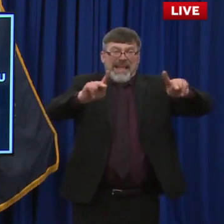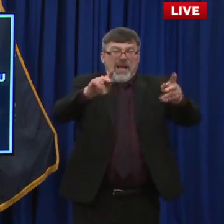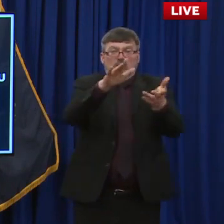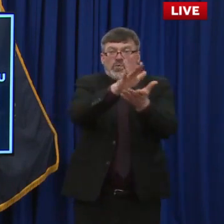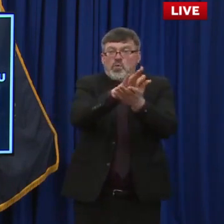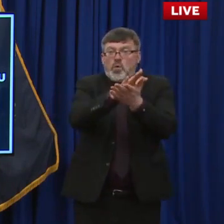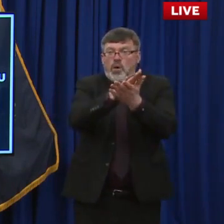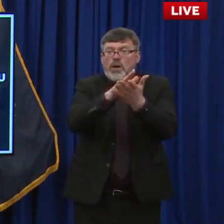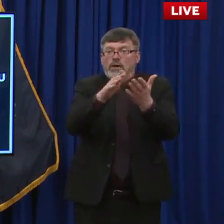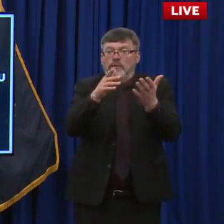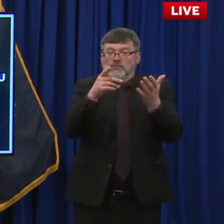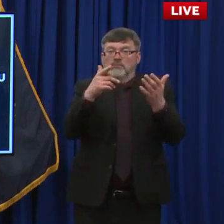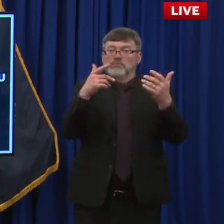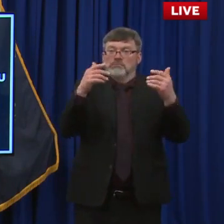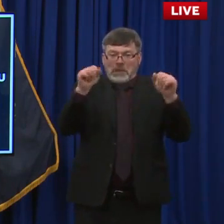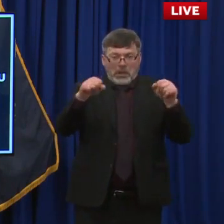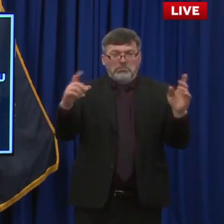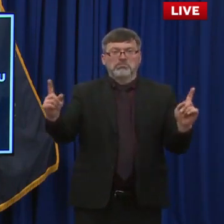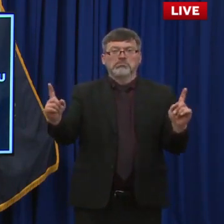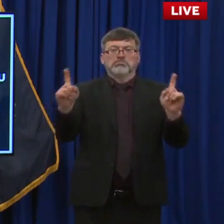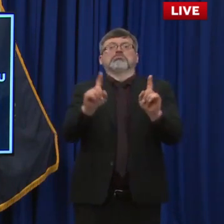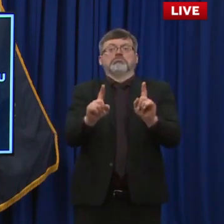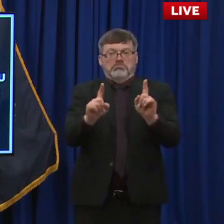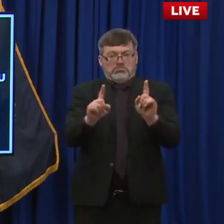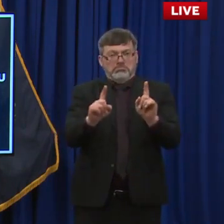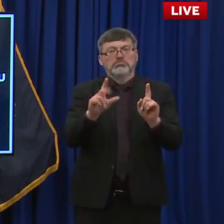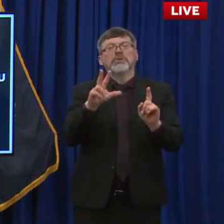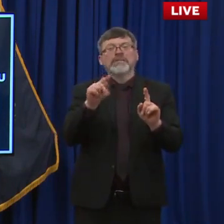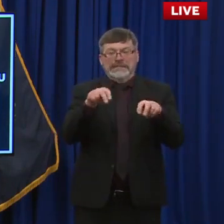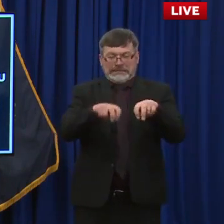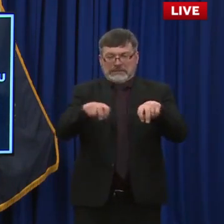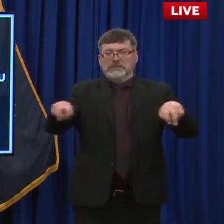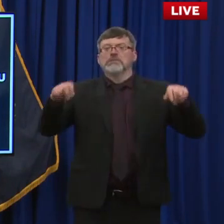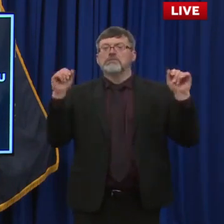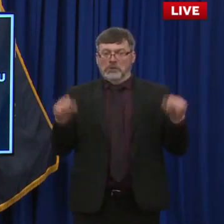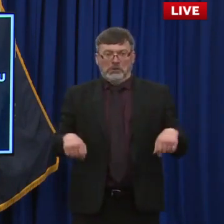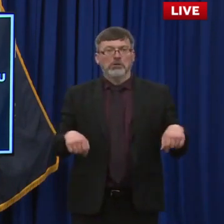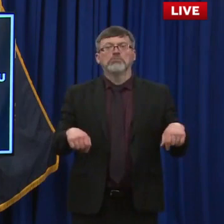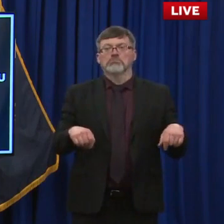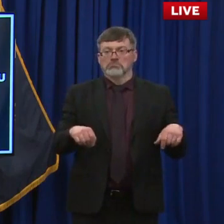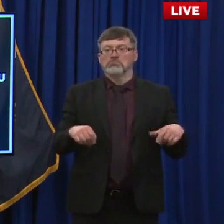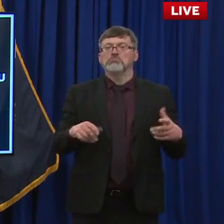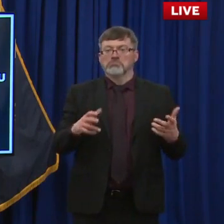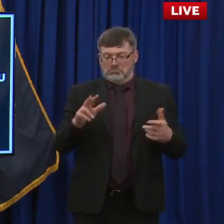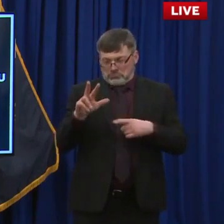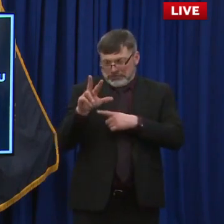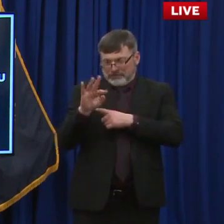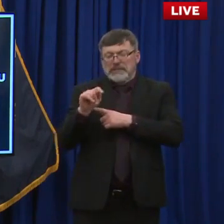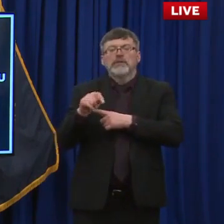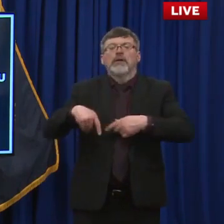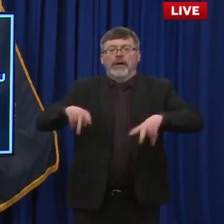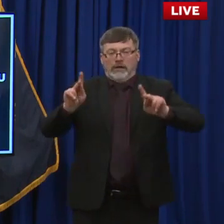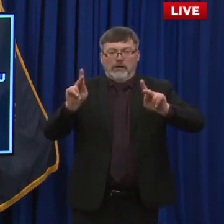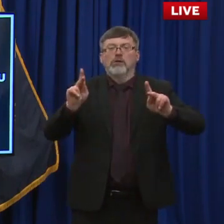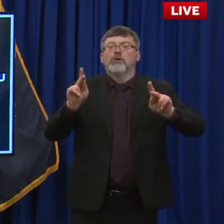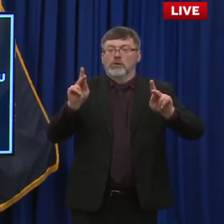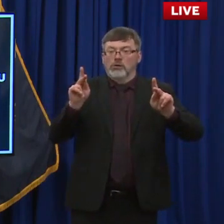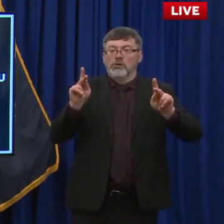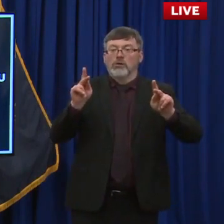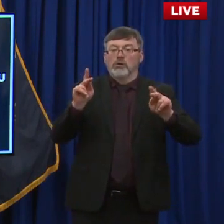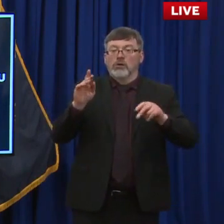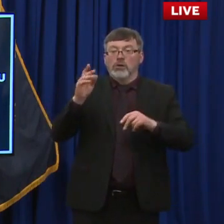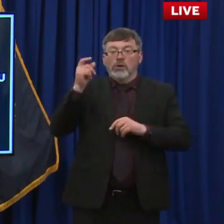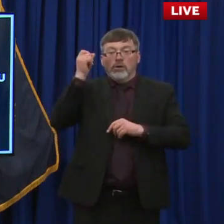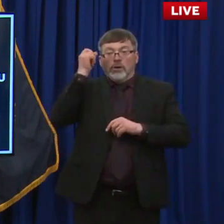students within three feet of each other. So, you know, minimum of three feet of physical distancing. Obviously, the recommendation is to try and